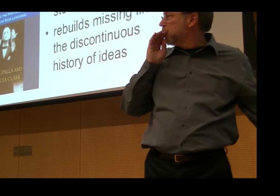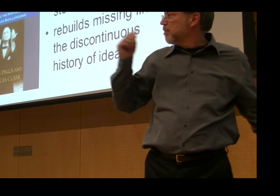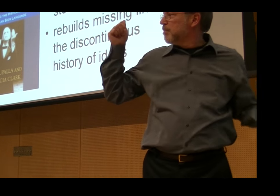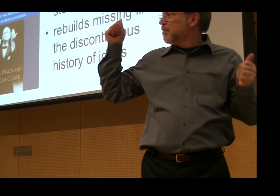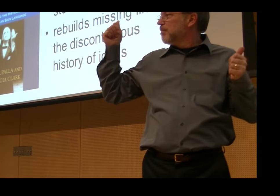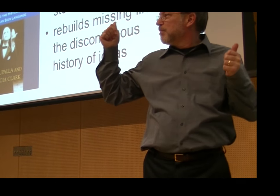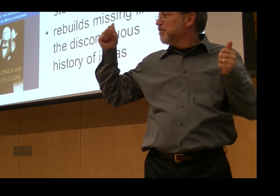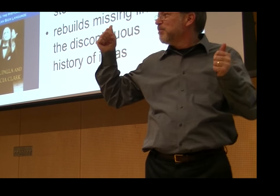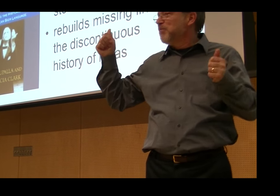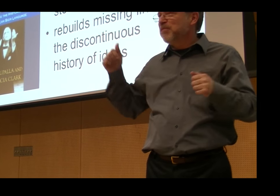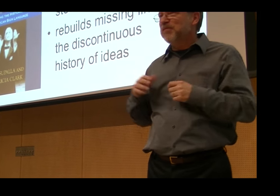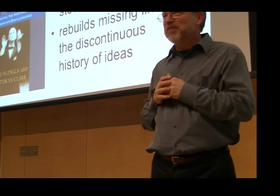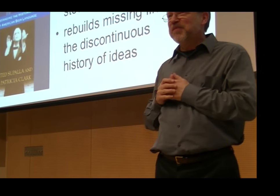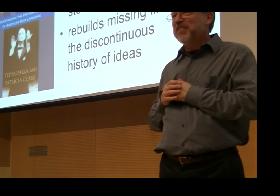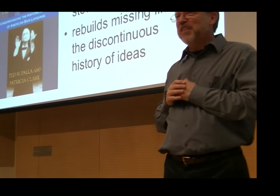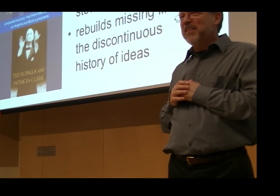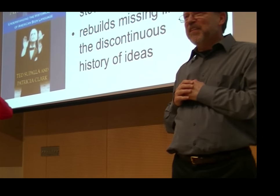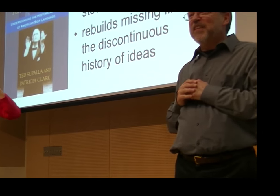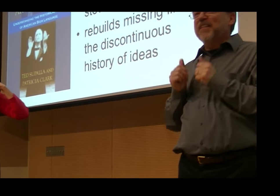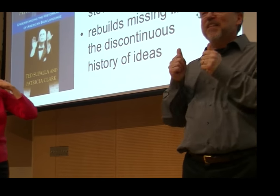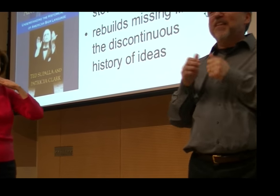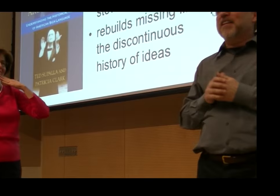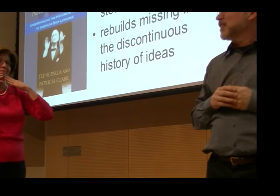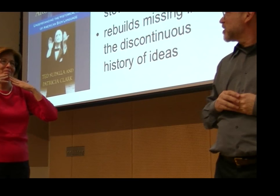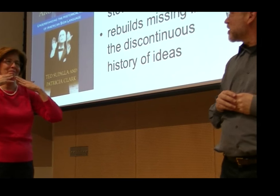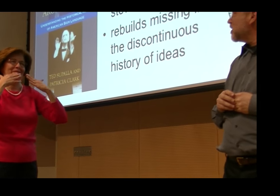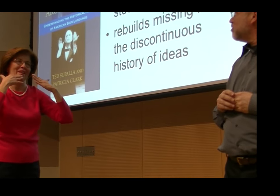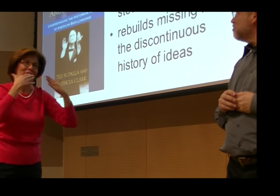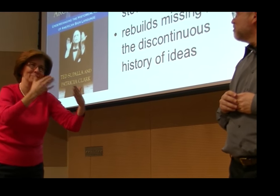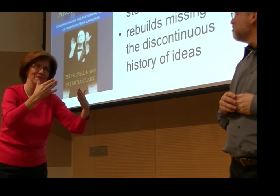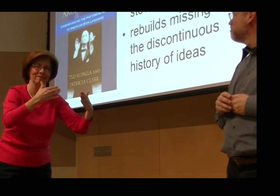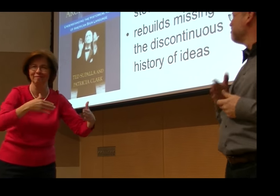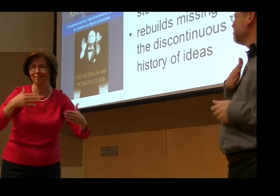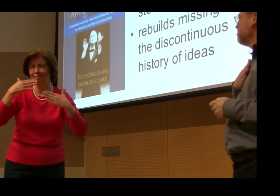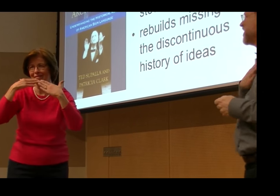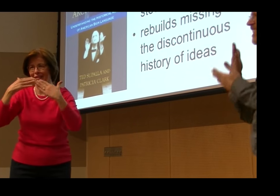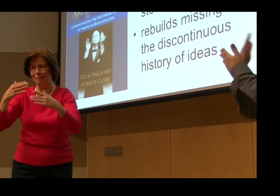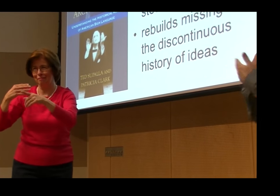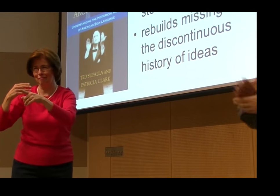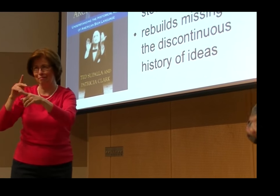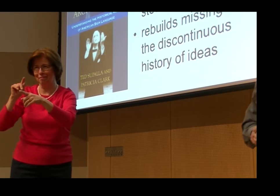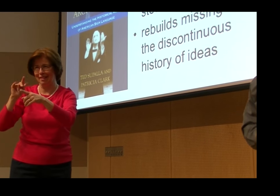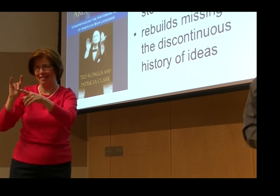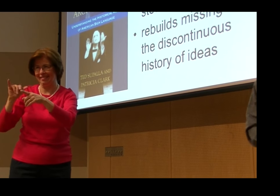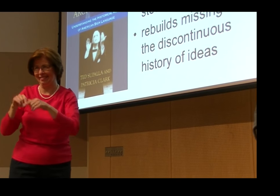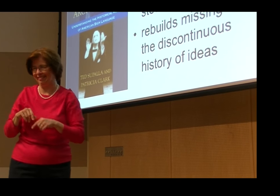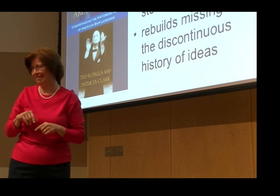generation, you begin to see stabilization and standardization. Okay? Thank you. Thank you